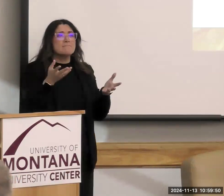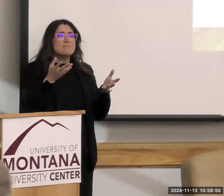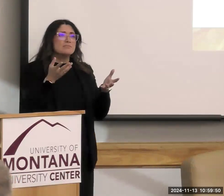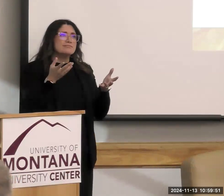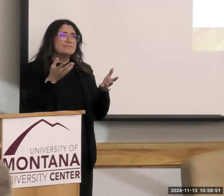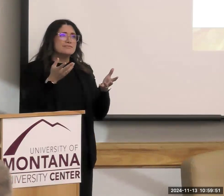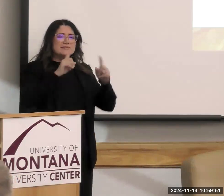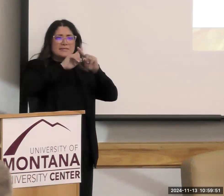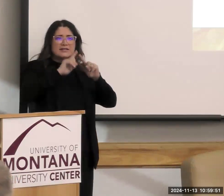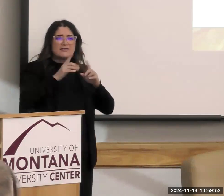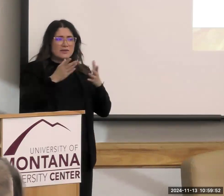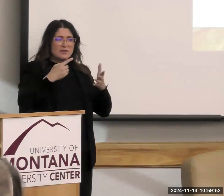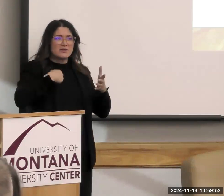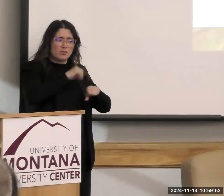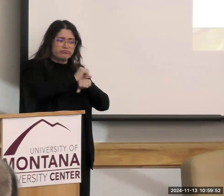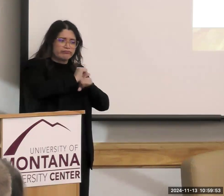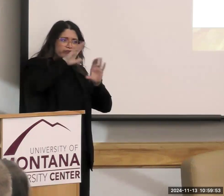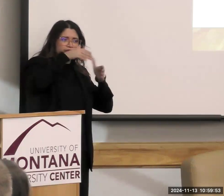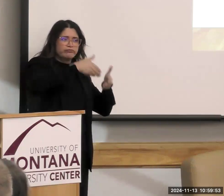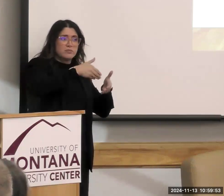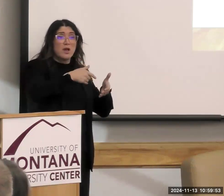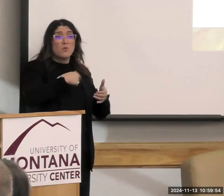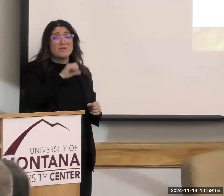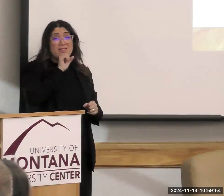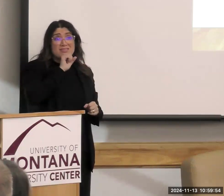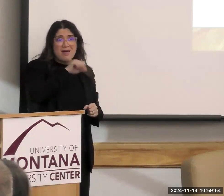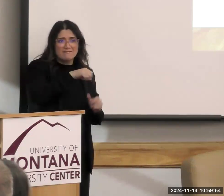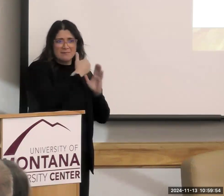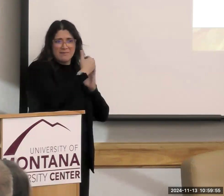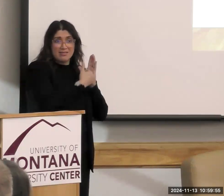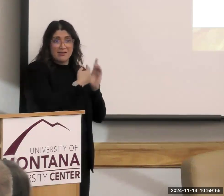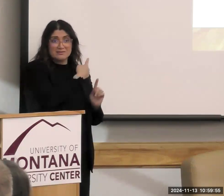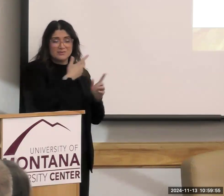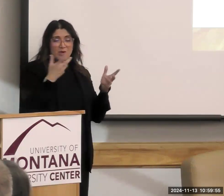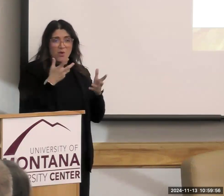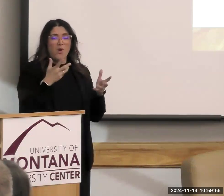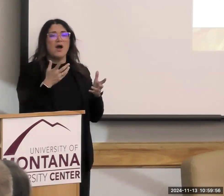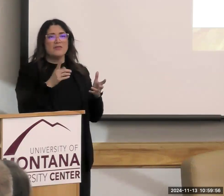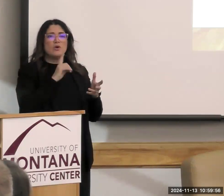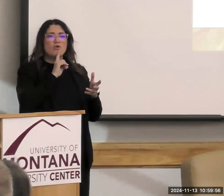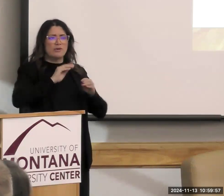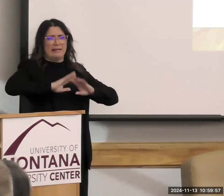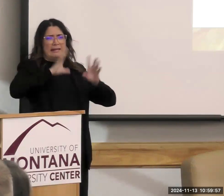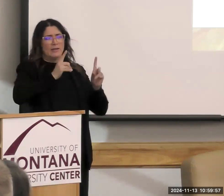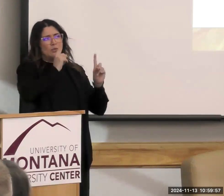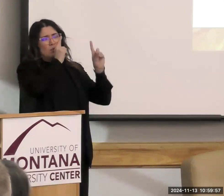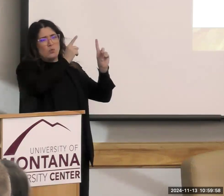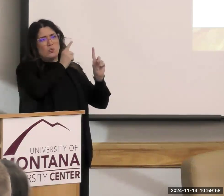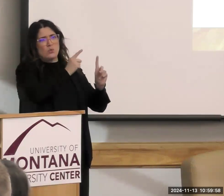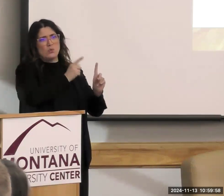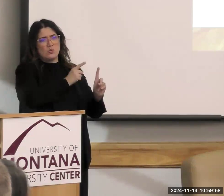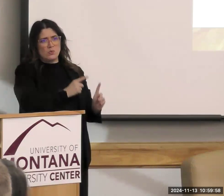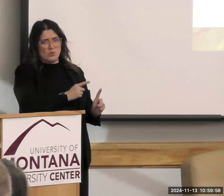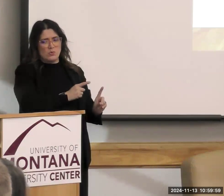we've been working on. But what I loved about the list is that they put them into discrete goals. And they took